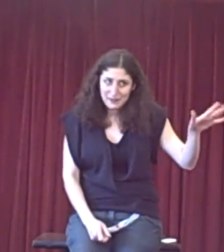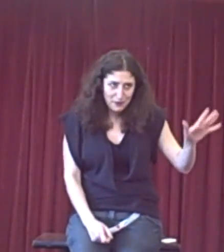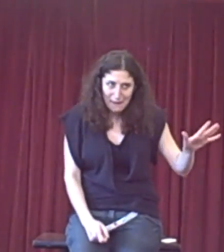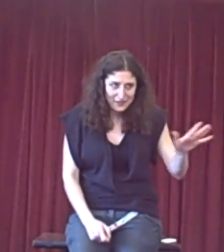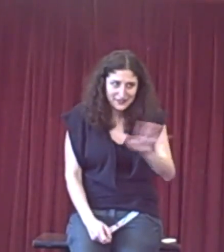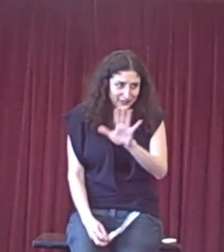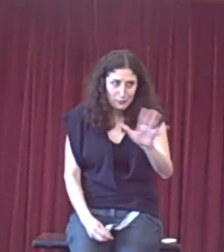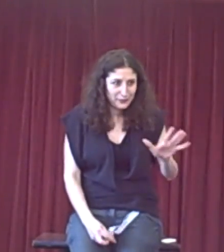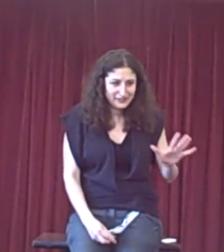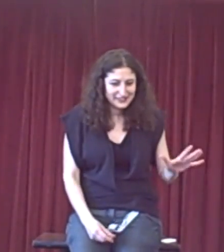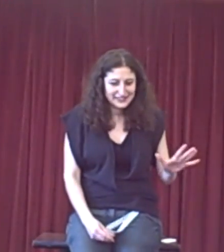any more about this example.